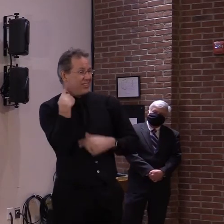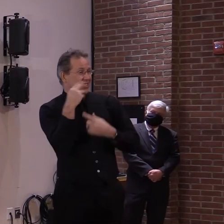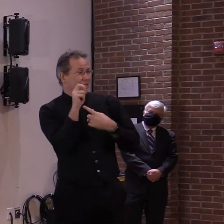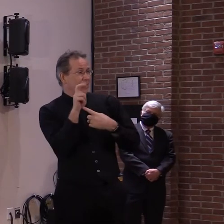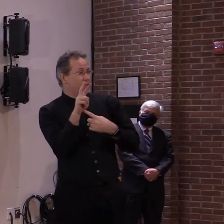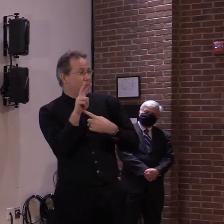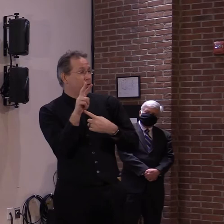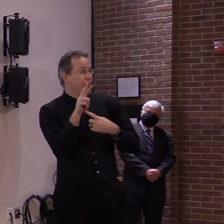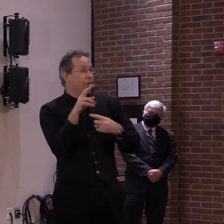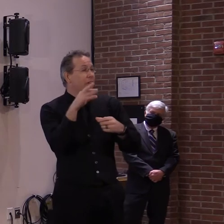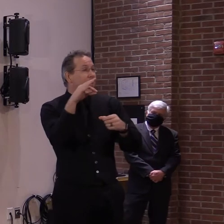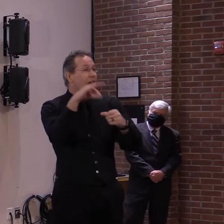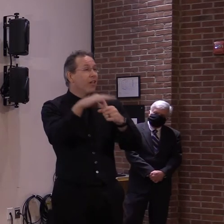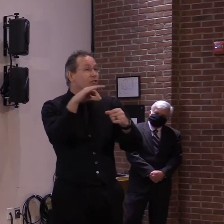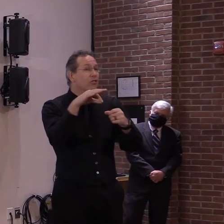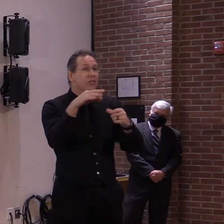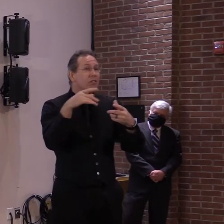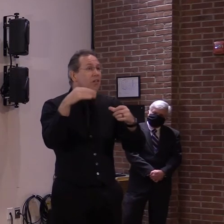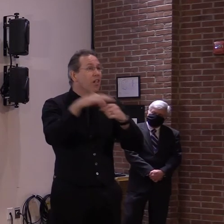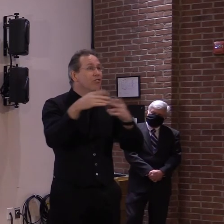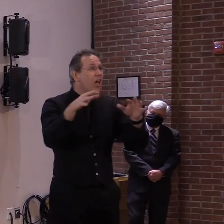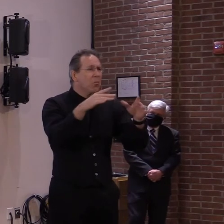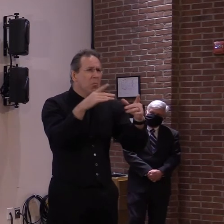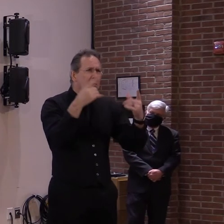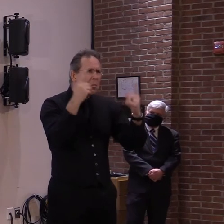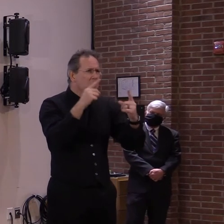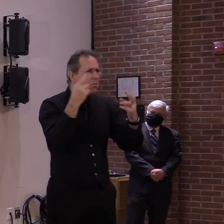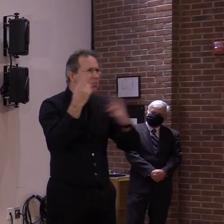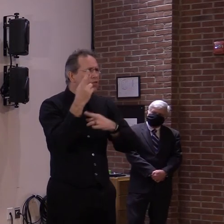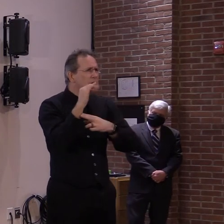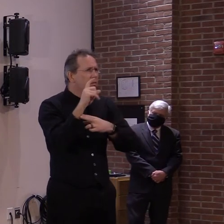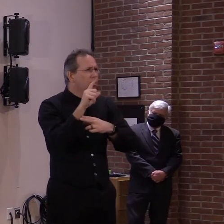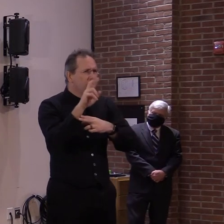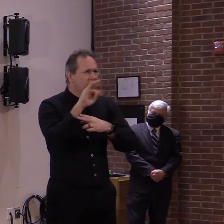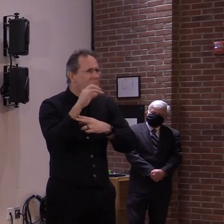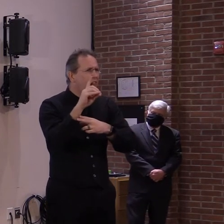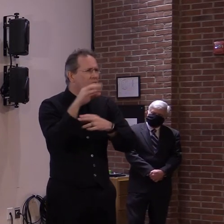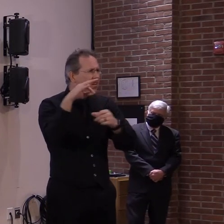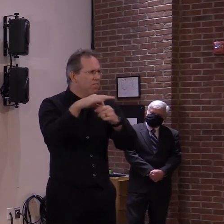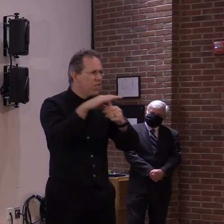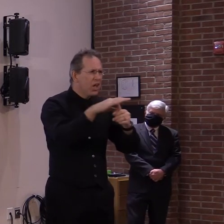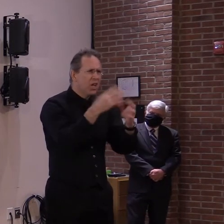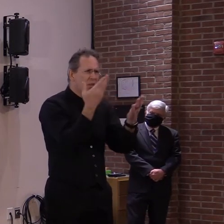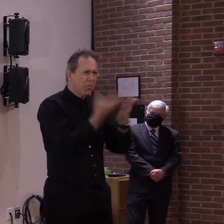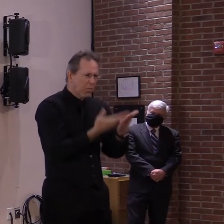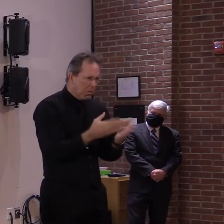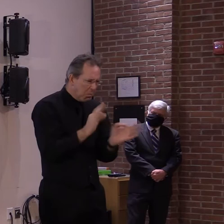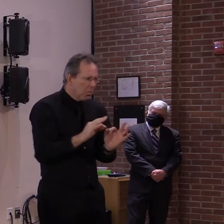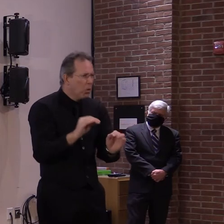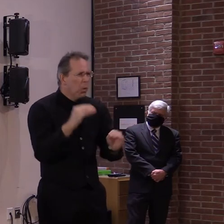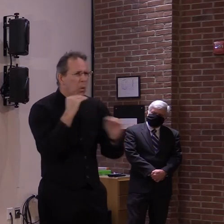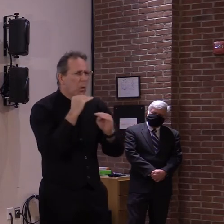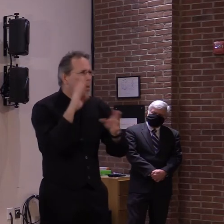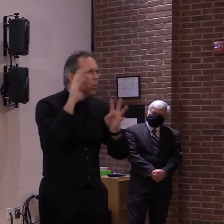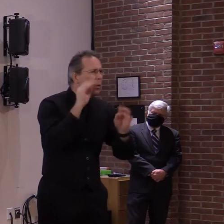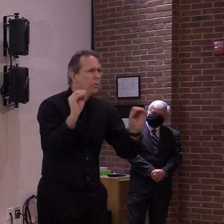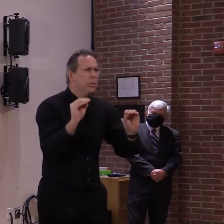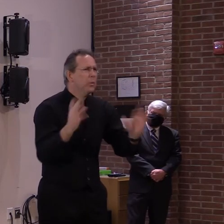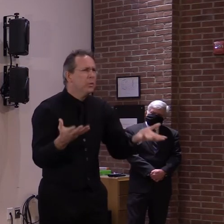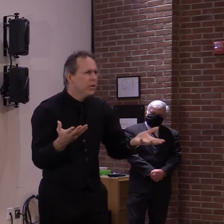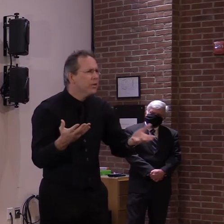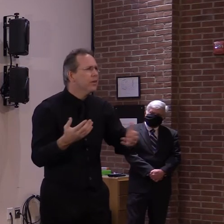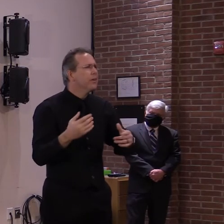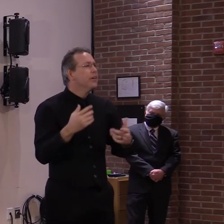to the contrary. Um, it was more about, uh, uh, the president trying to manipulate the system,